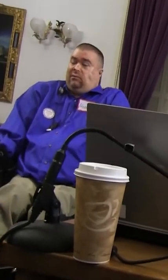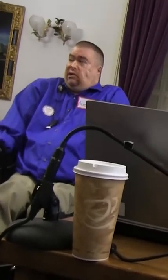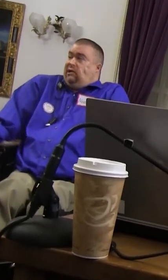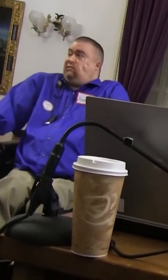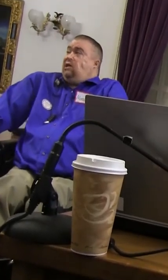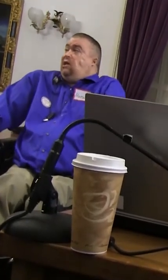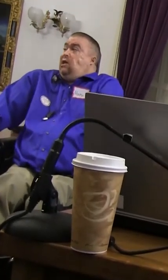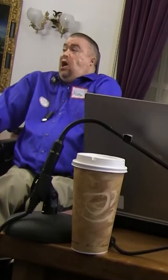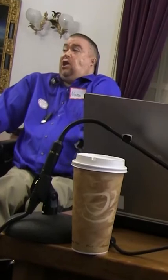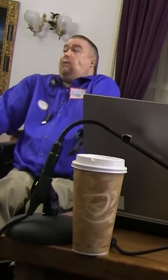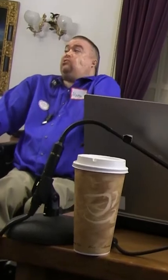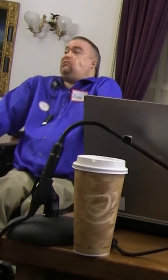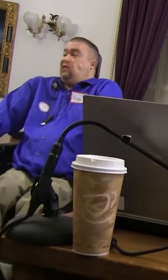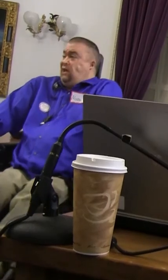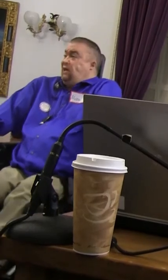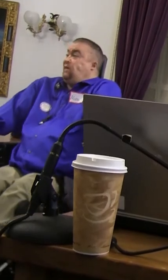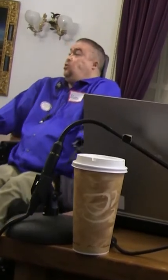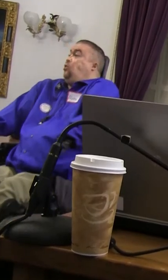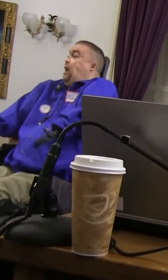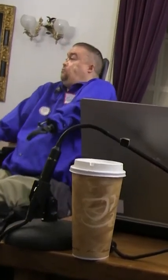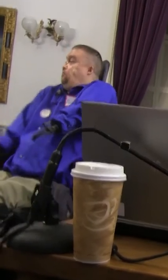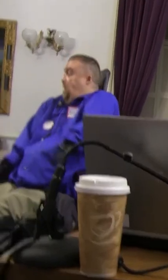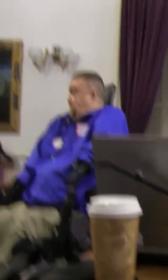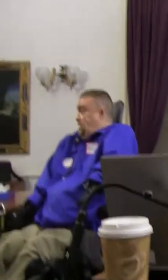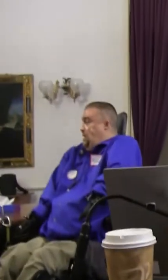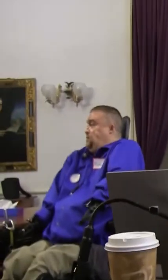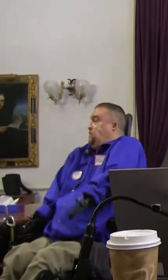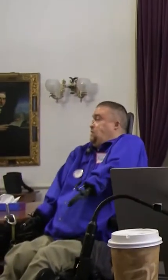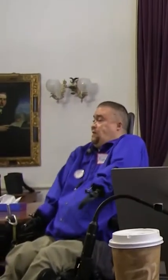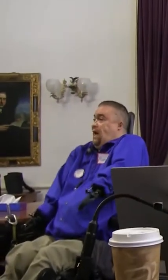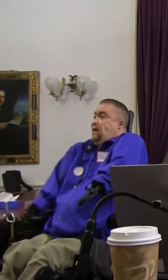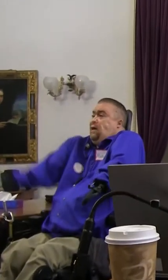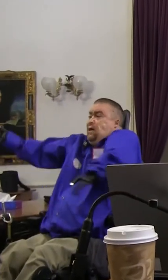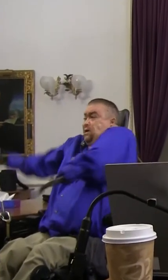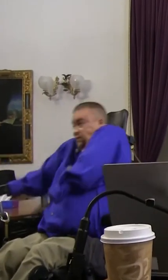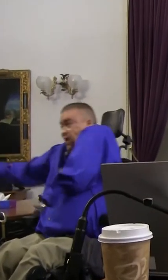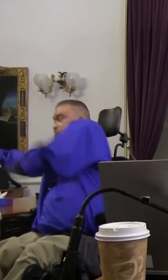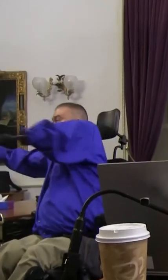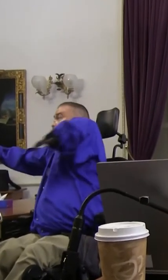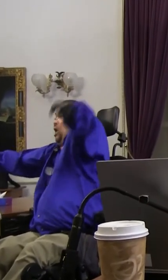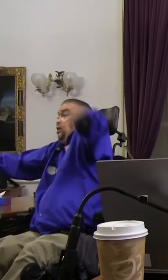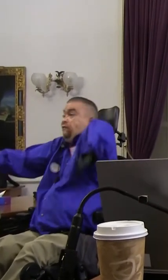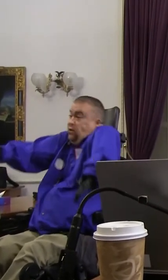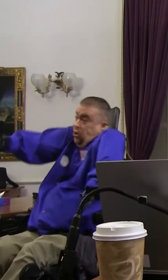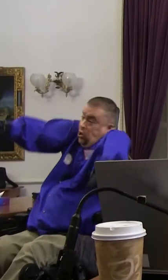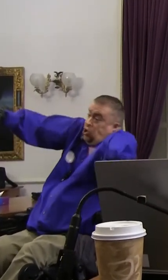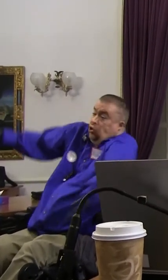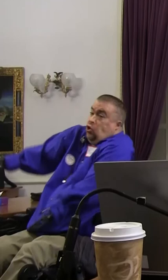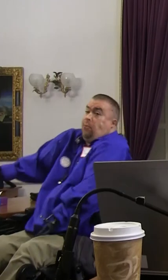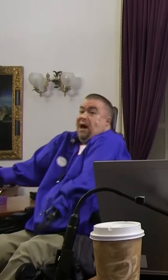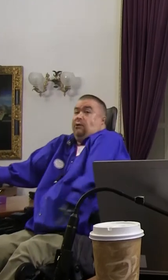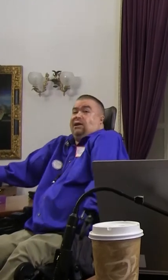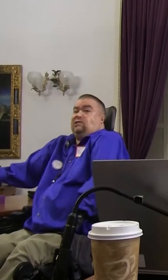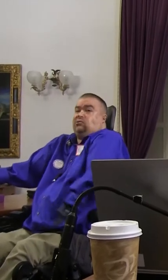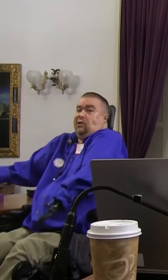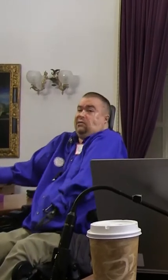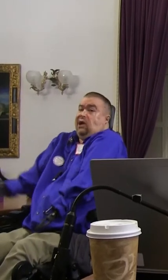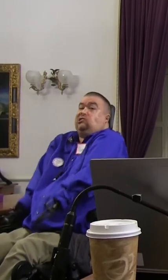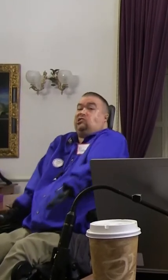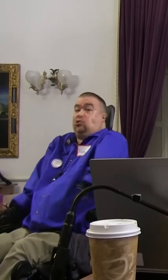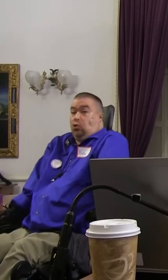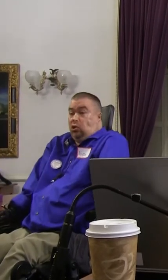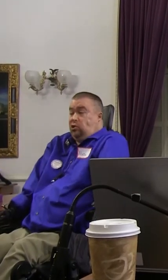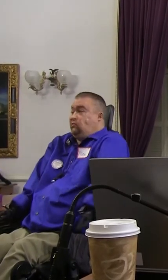developmental disabilities. We're skiing and you don't have biking and things like that. They also do a lot of group outings